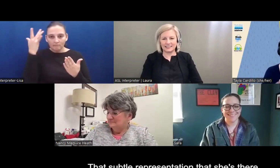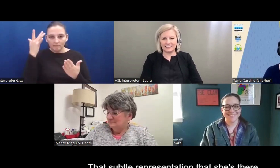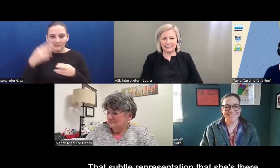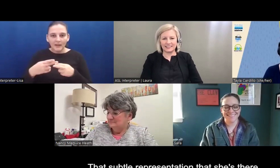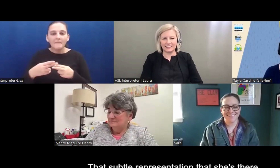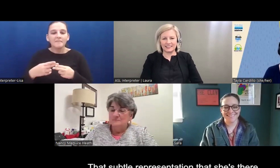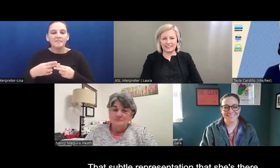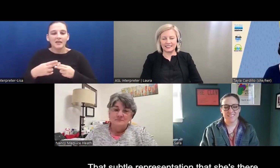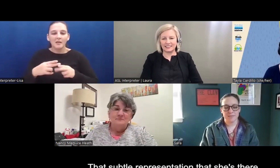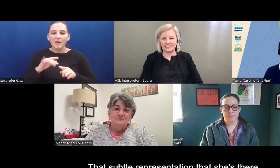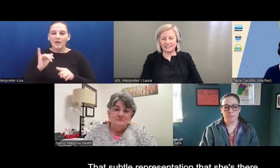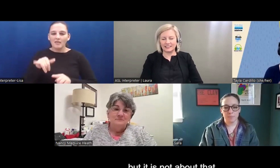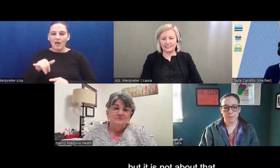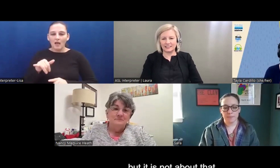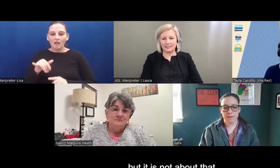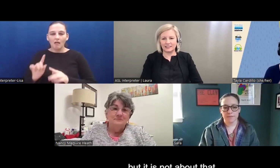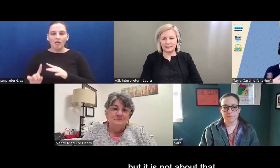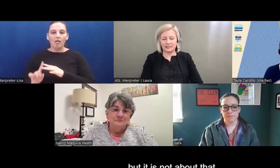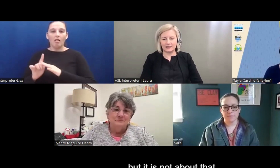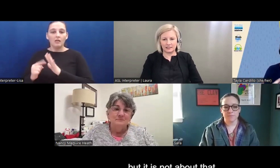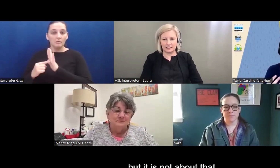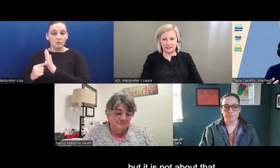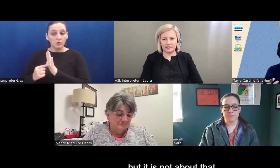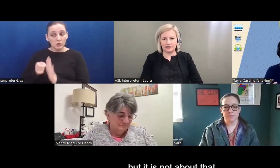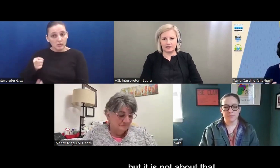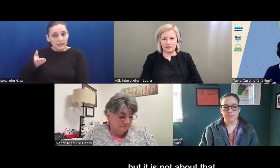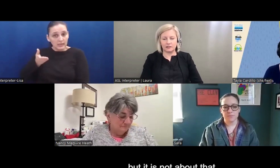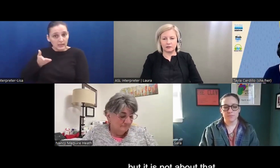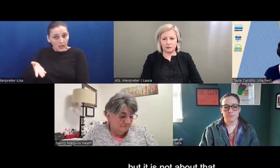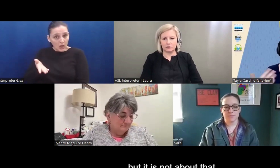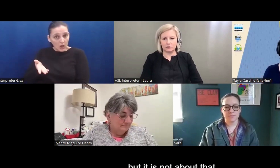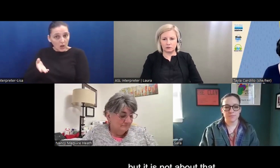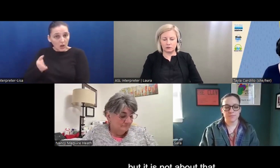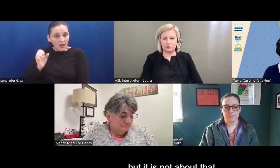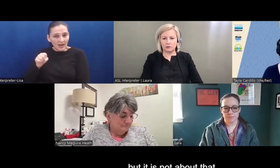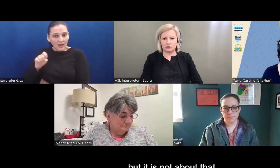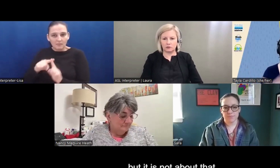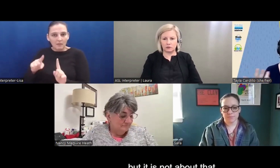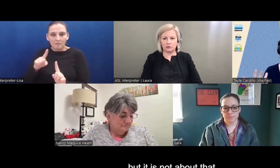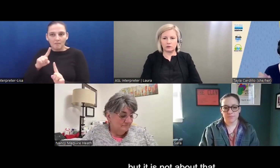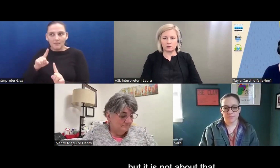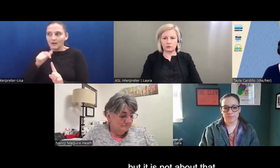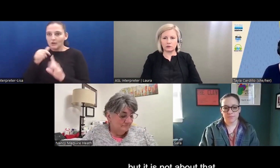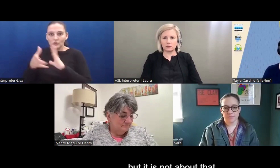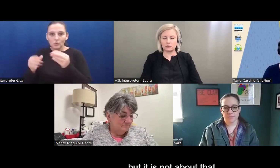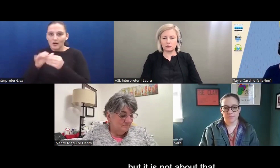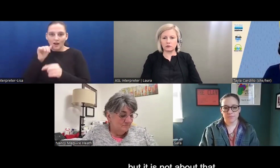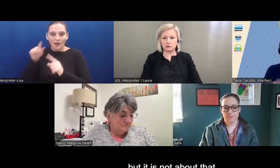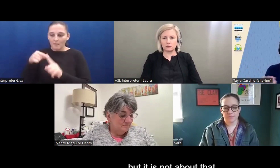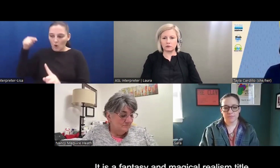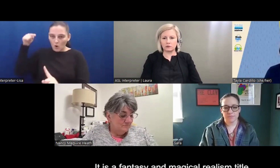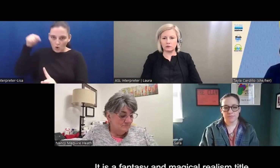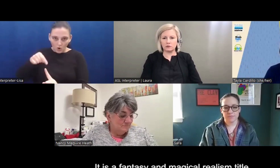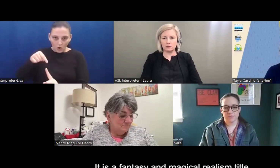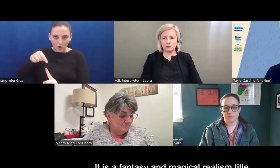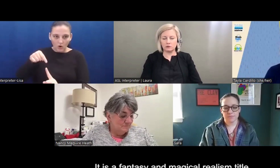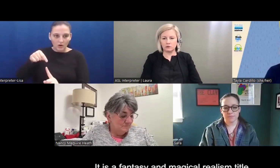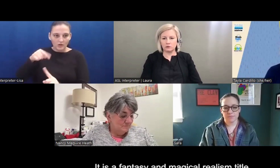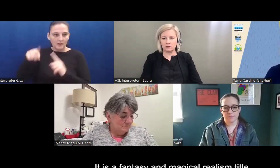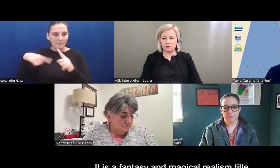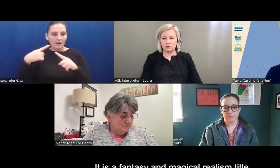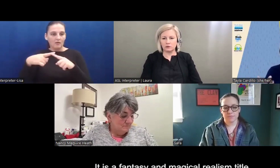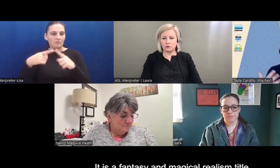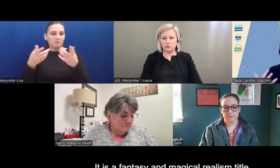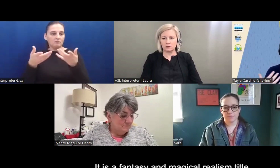kind of, like, subtle representation that she's there, but it's also not about that. It's about, you know, it's